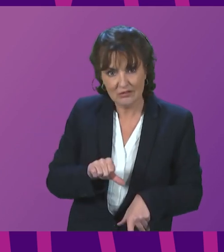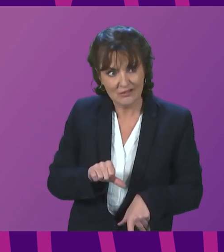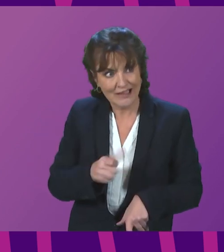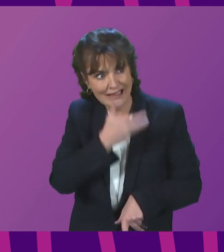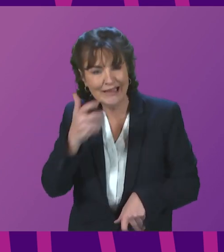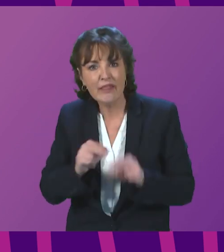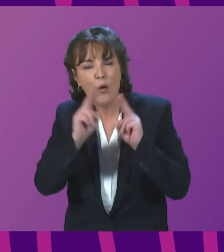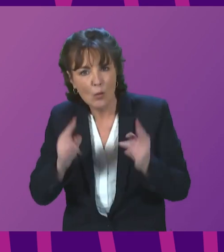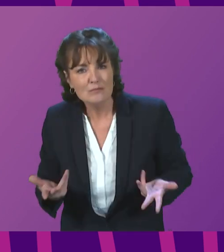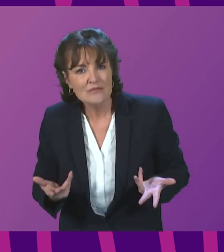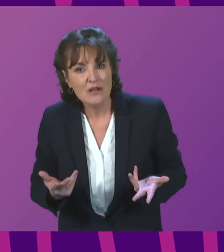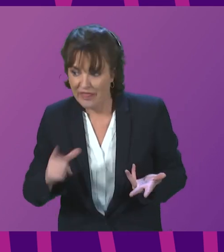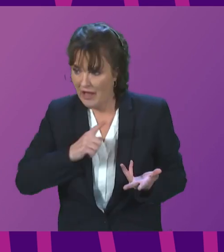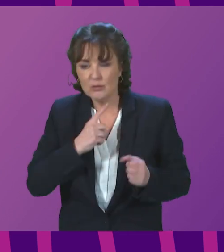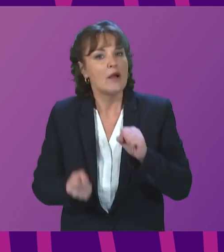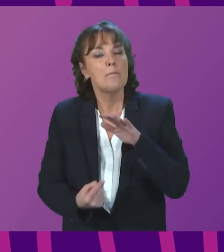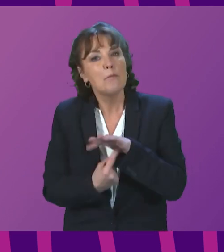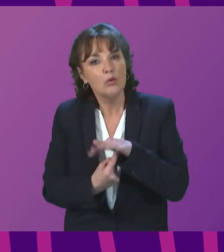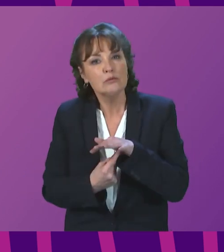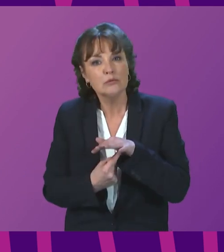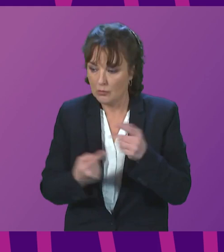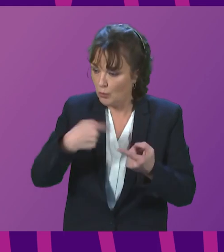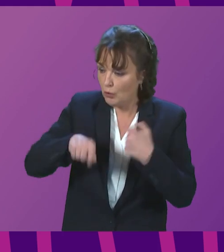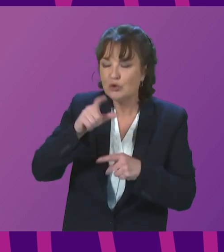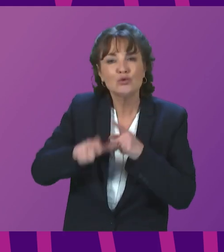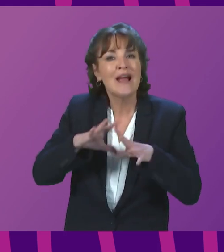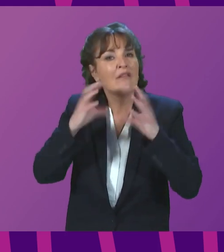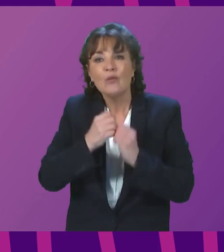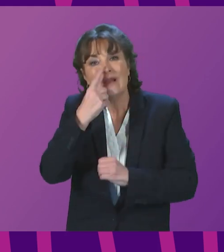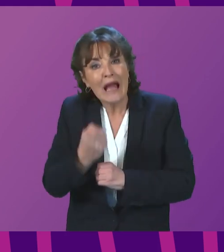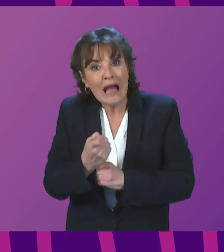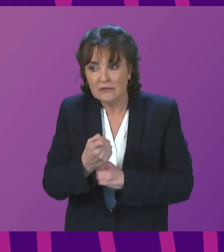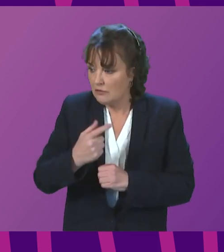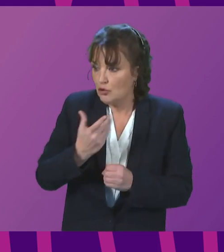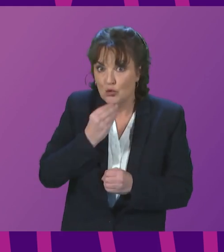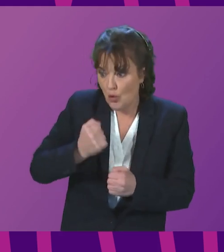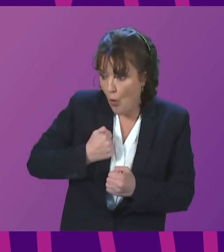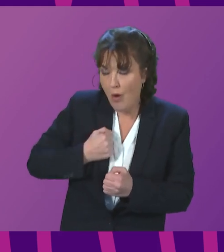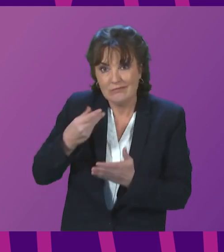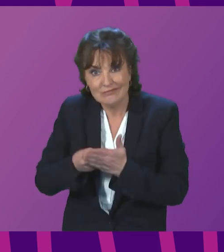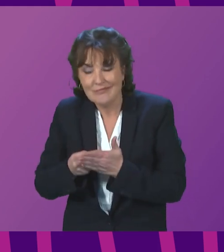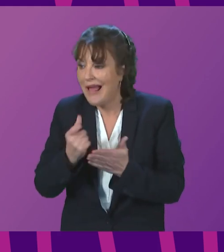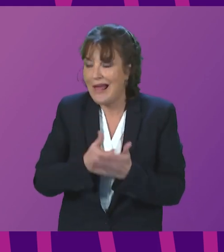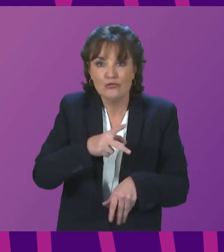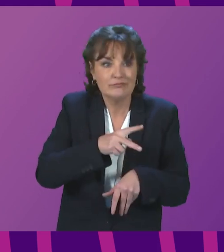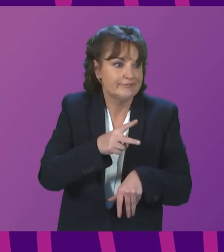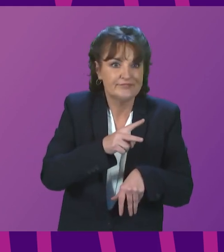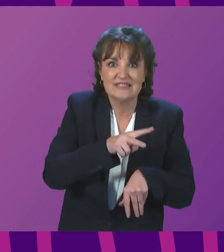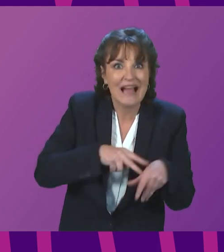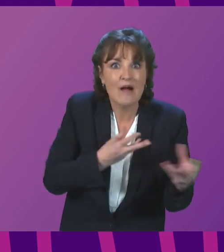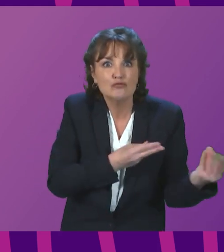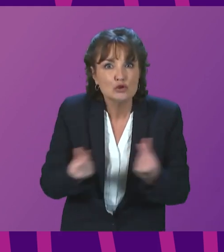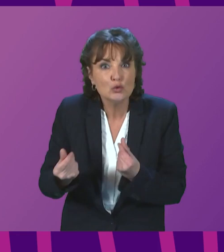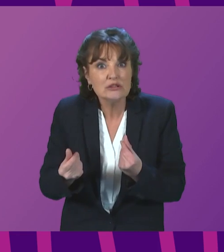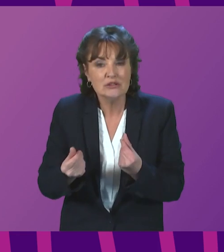it's so important now that we are doing everything we can within our powers and resources to help people with that. But these matters still remain